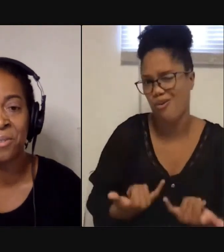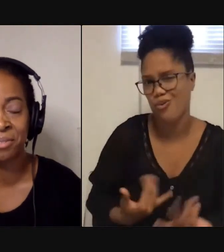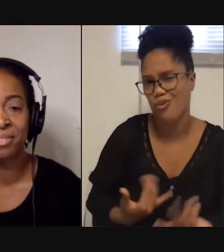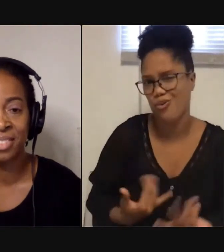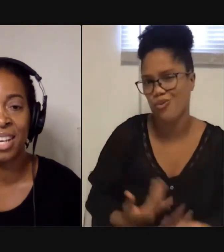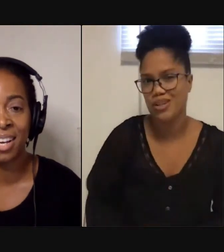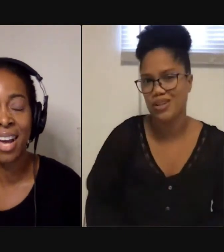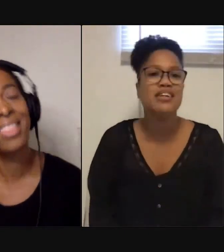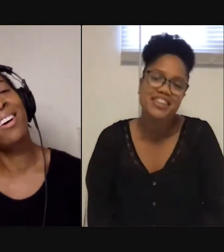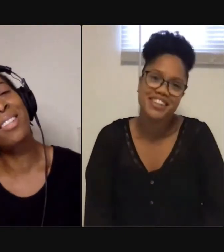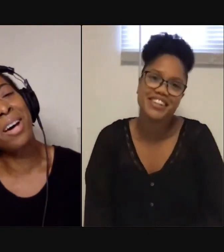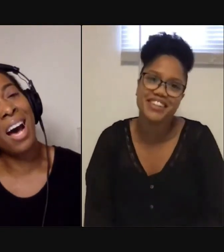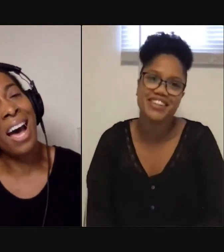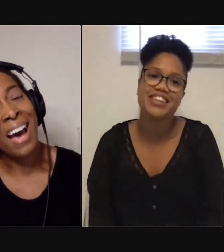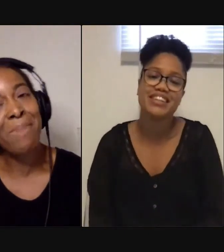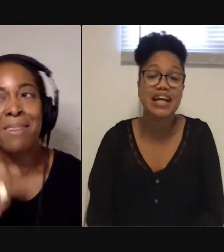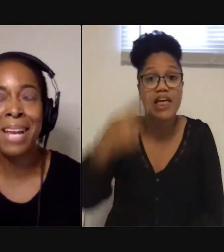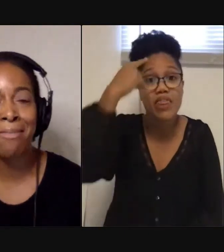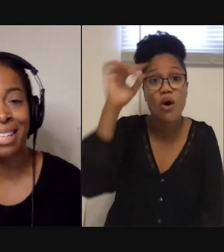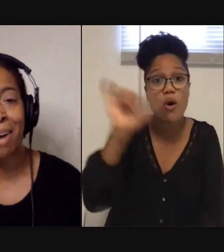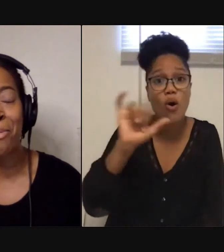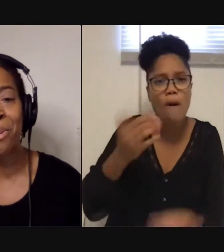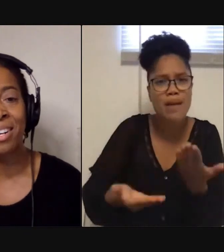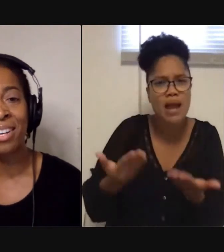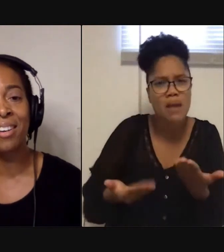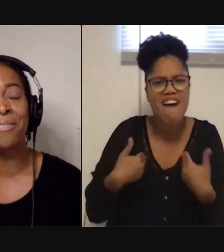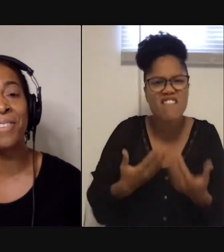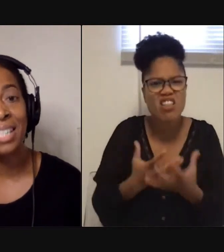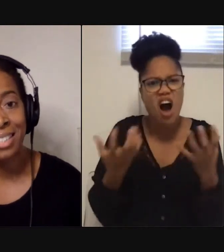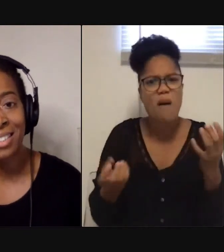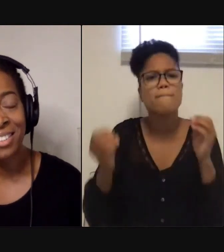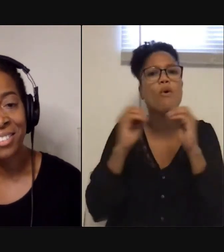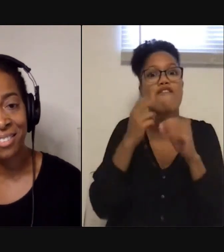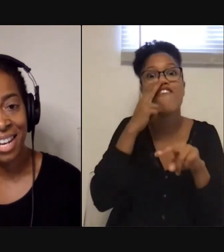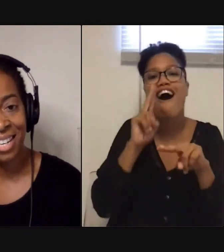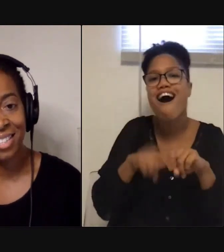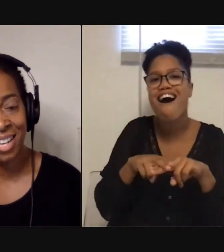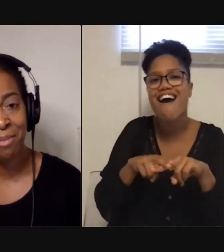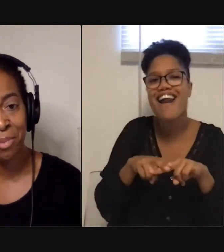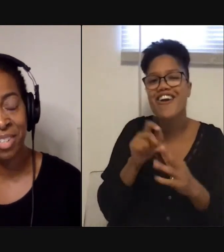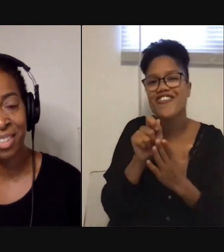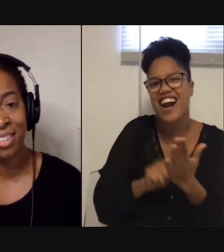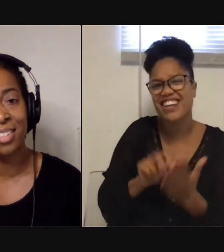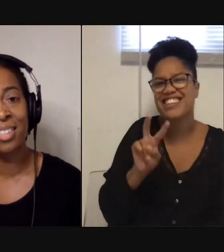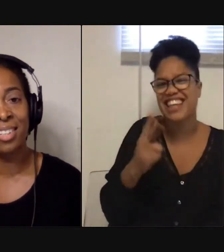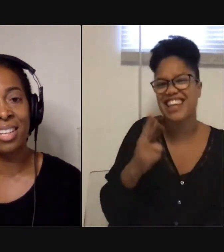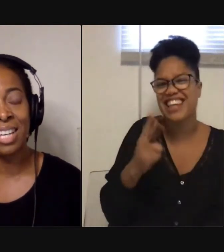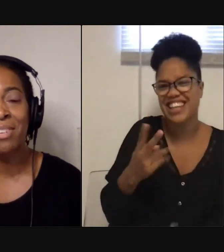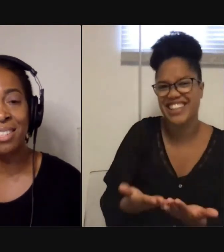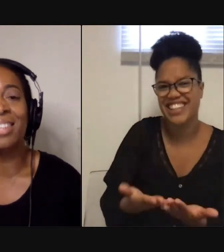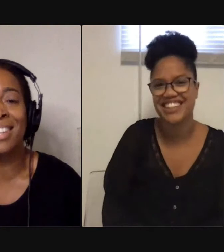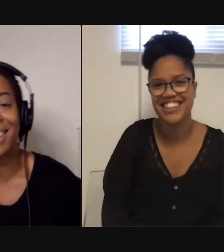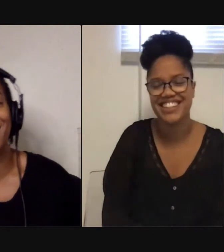Yeah. Yeah. Yeah. I think also, I might've been having a lot more fun writing the second book. Mm-hmm.